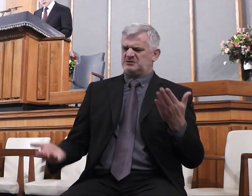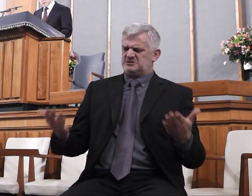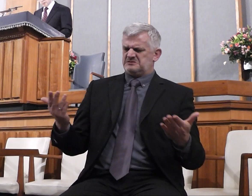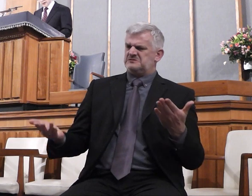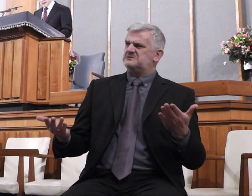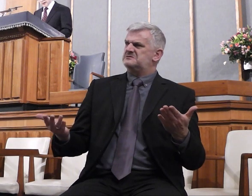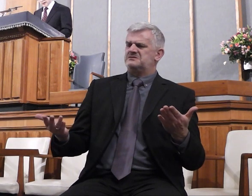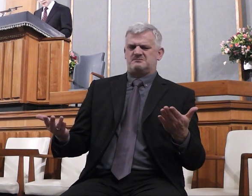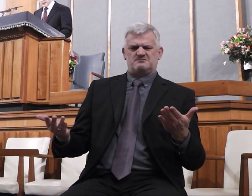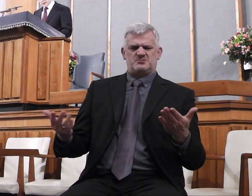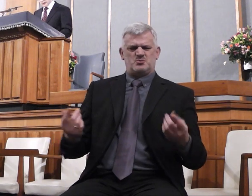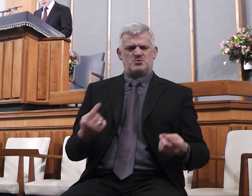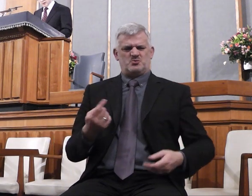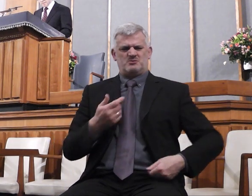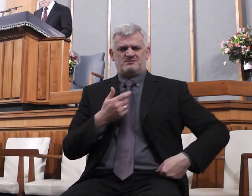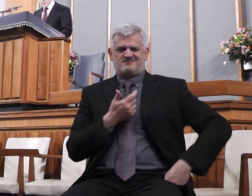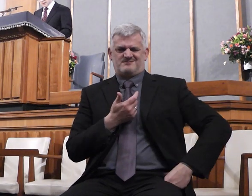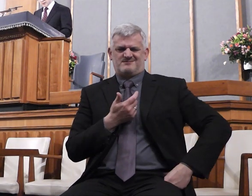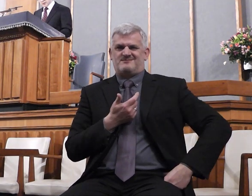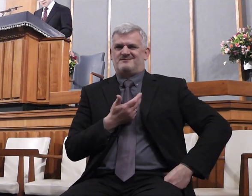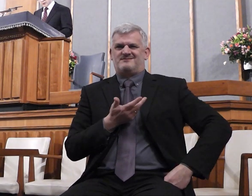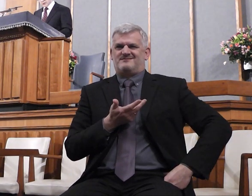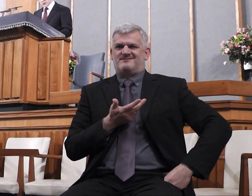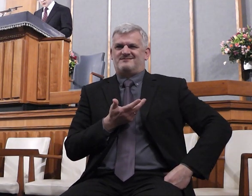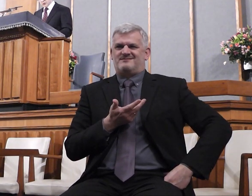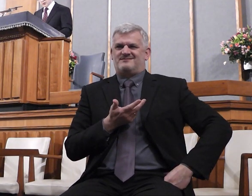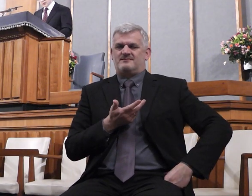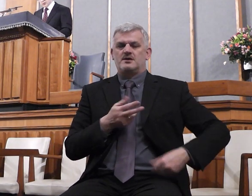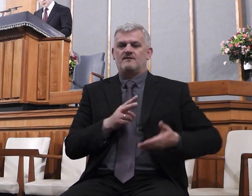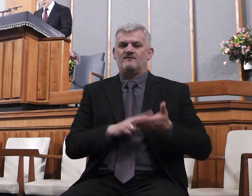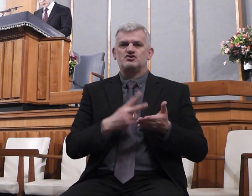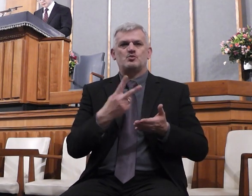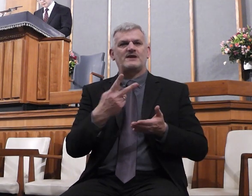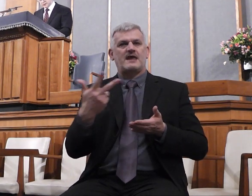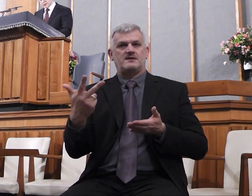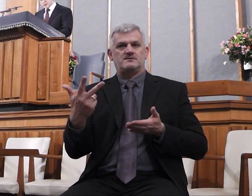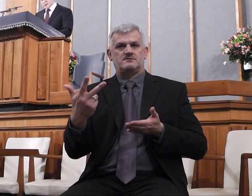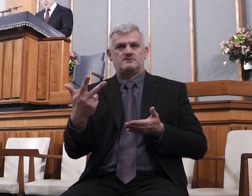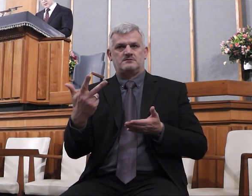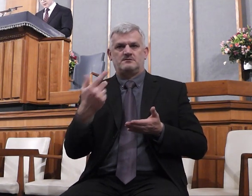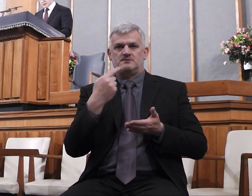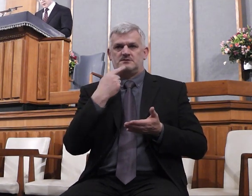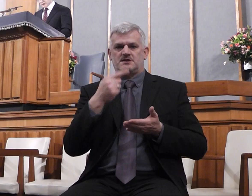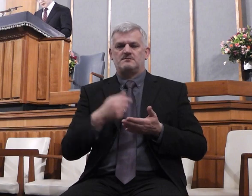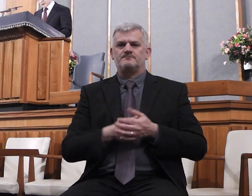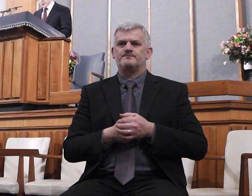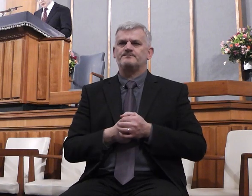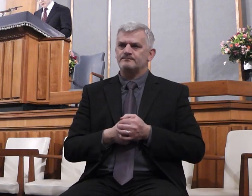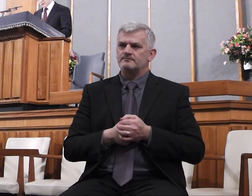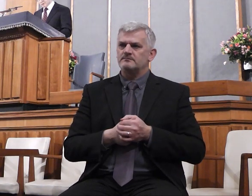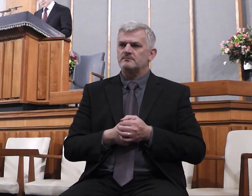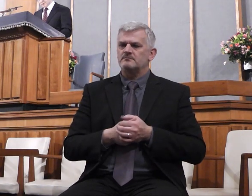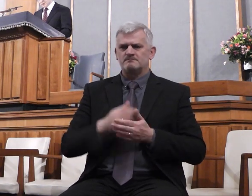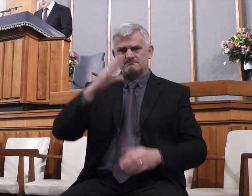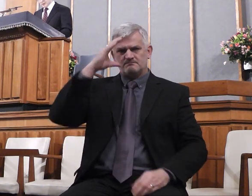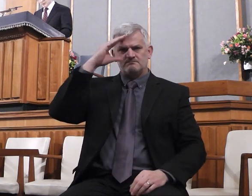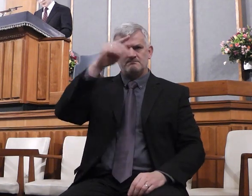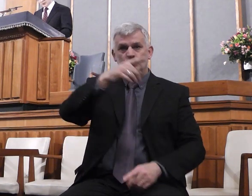ye compare unto him? And from verse 28, Hast thou not known, hast